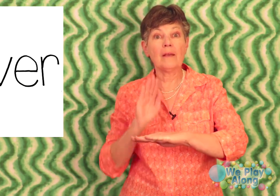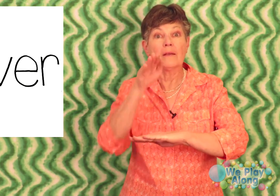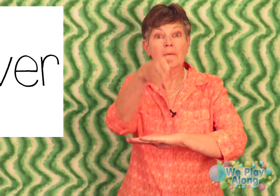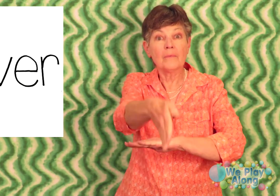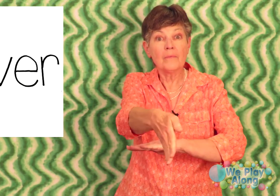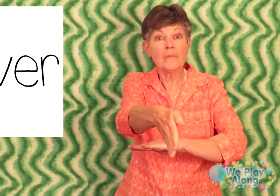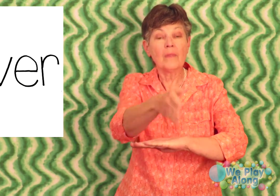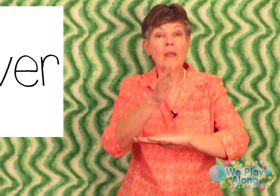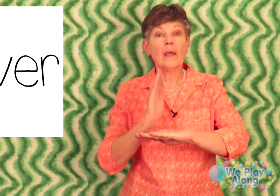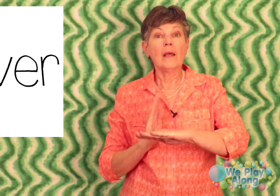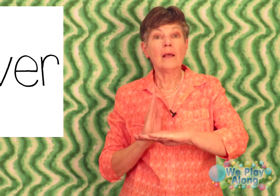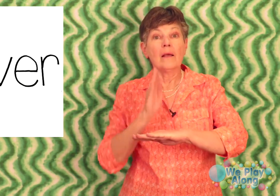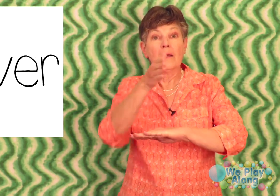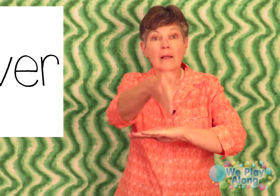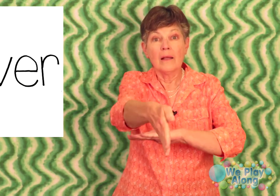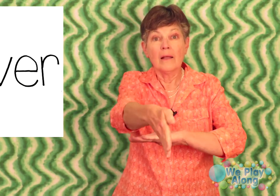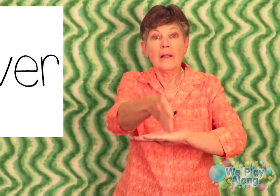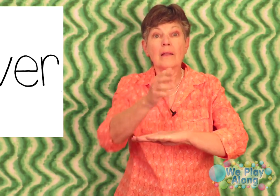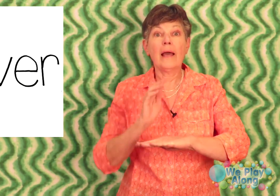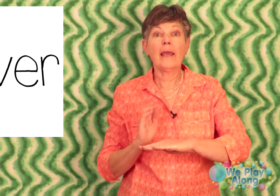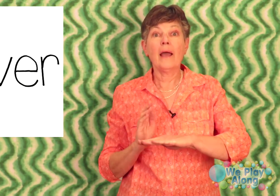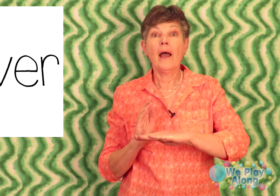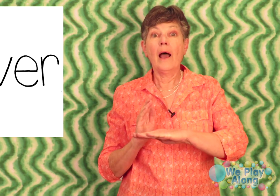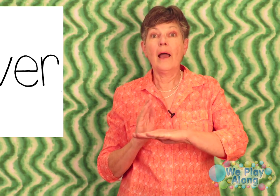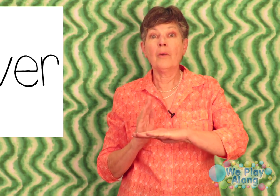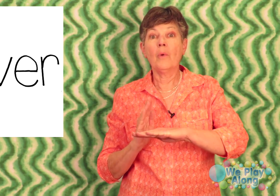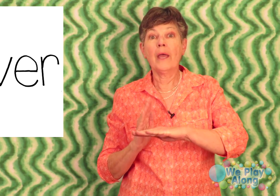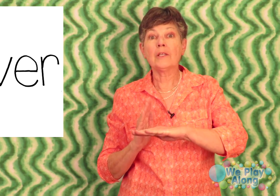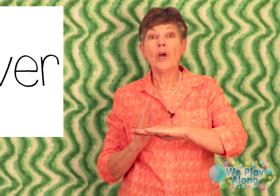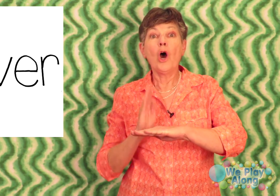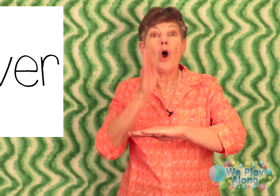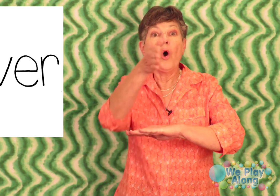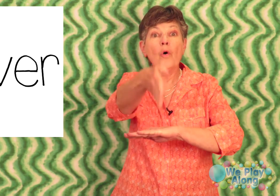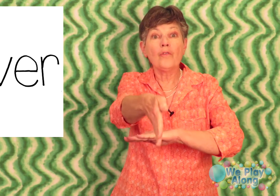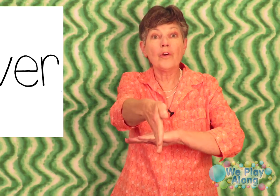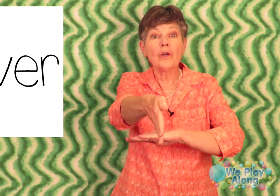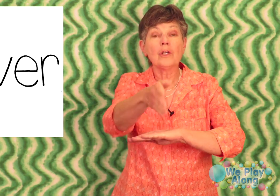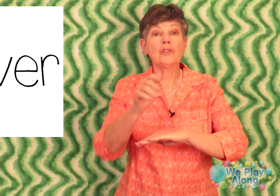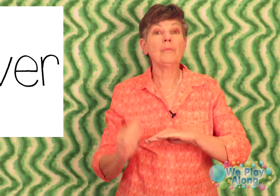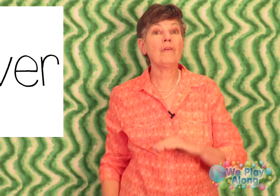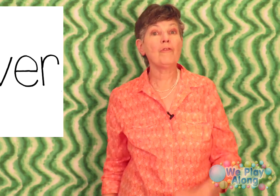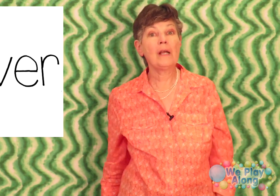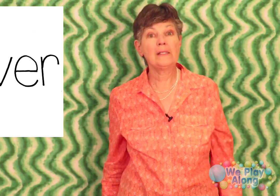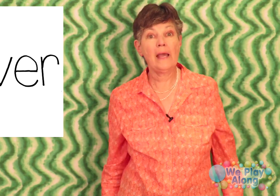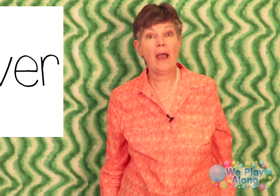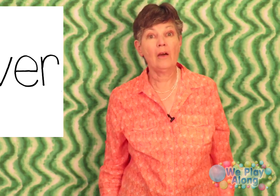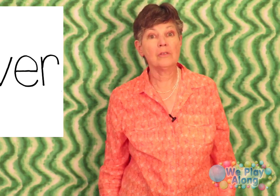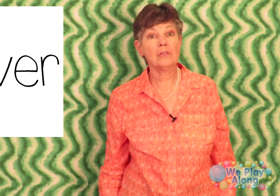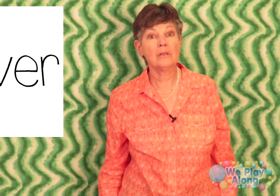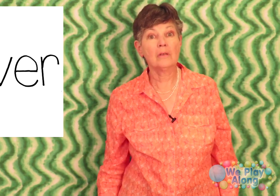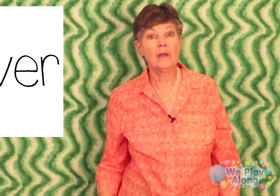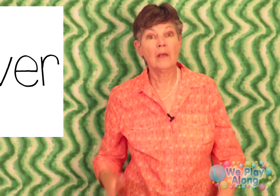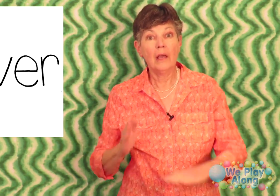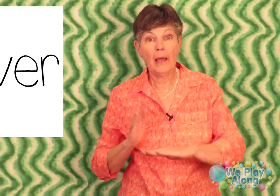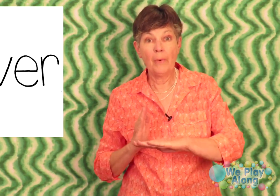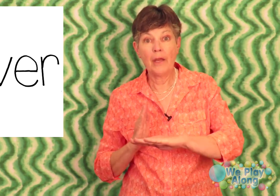like I went over to my friend's house I went